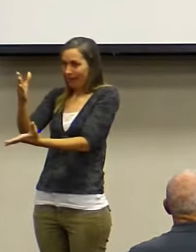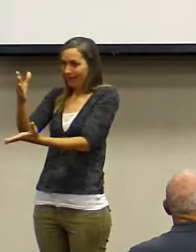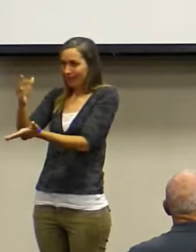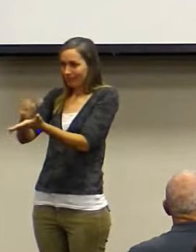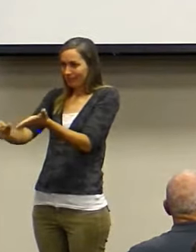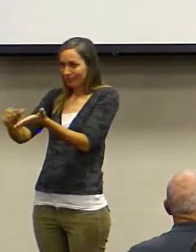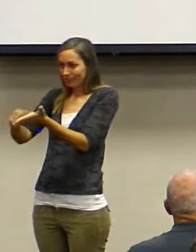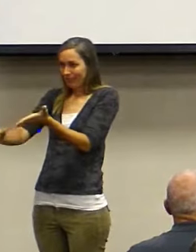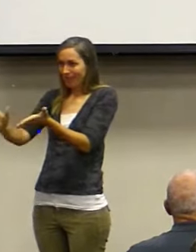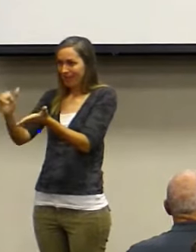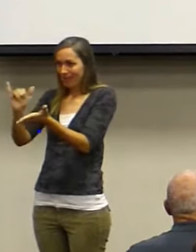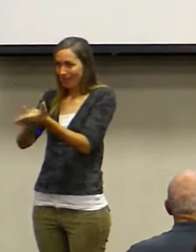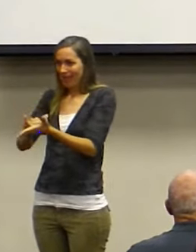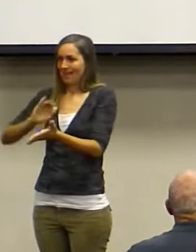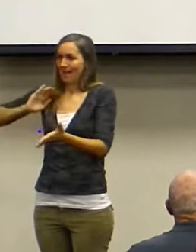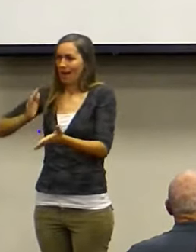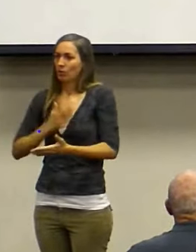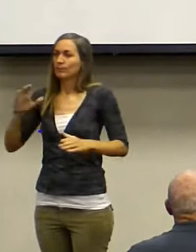That's our action.